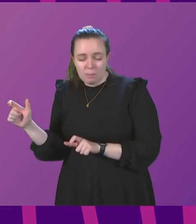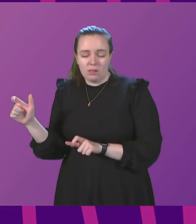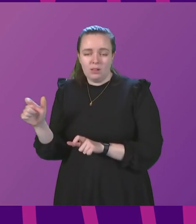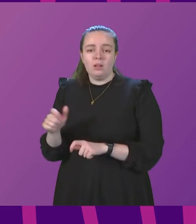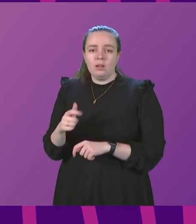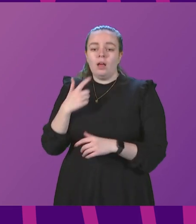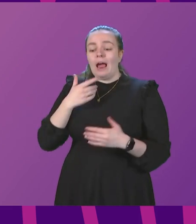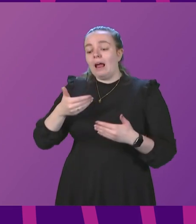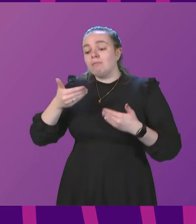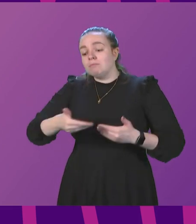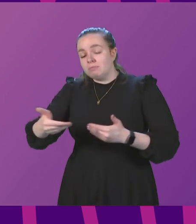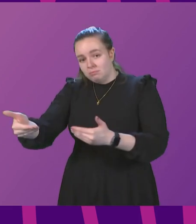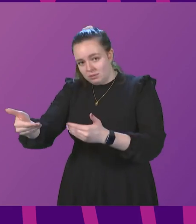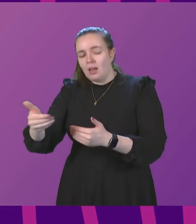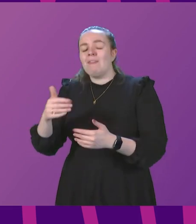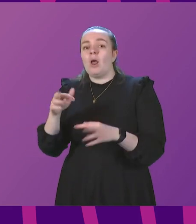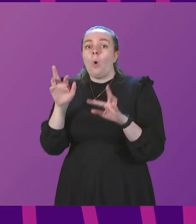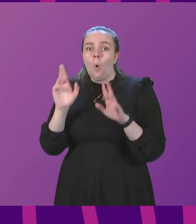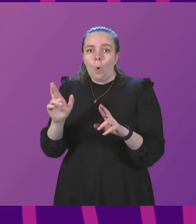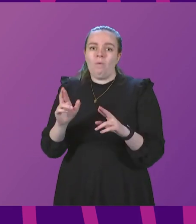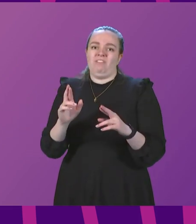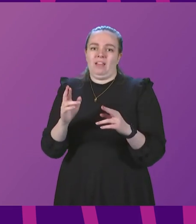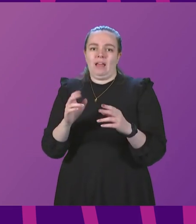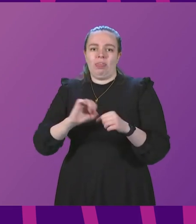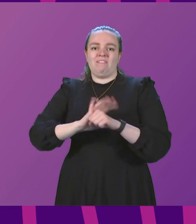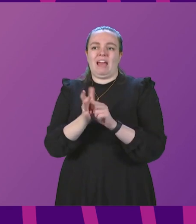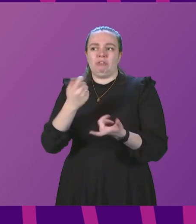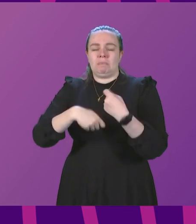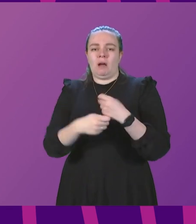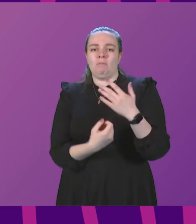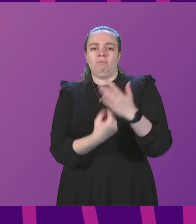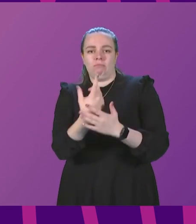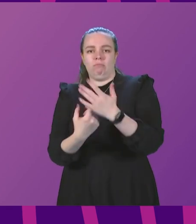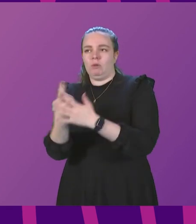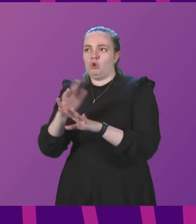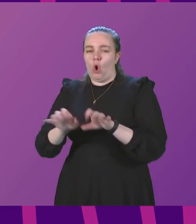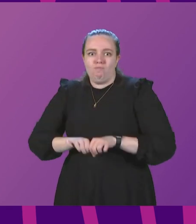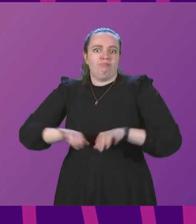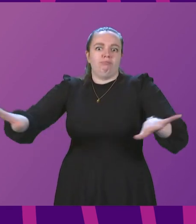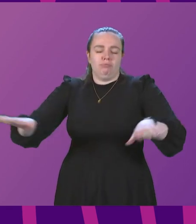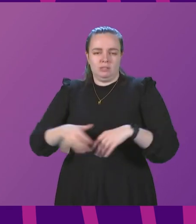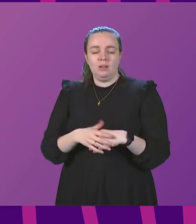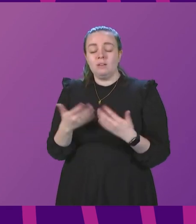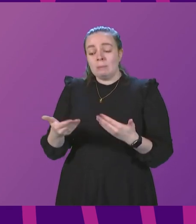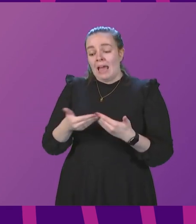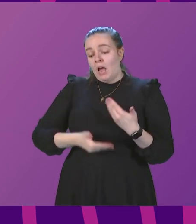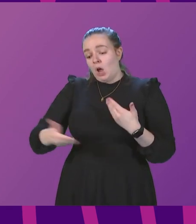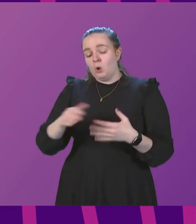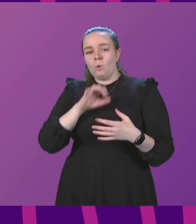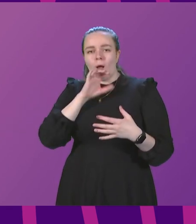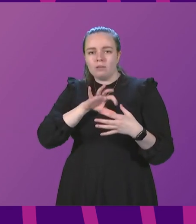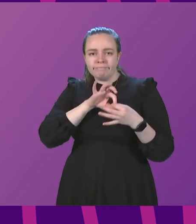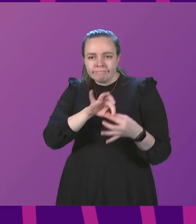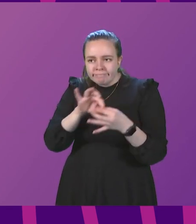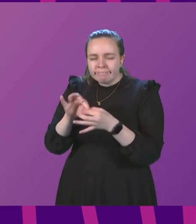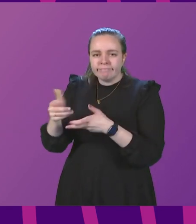phases of the pandemic, and then as the virus hopefully becomes endemic. Between now and then, we will continue to engage on its contents, and